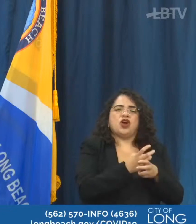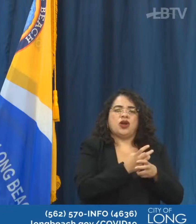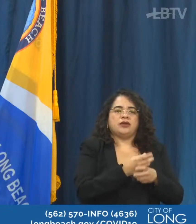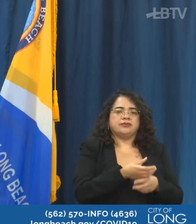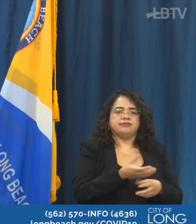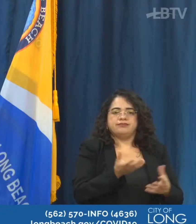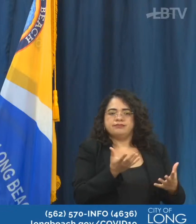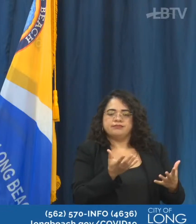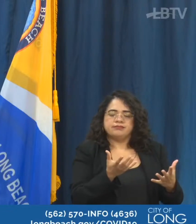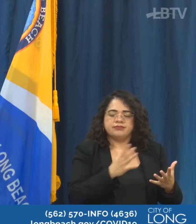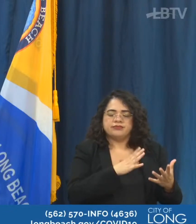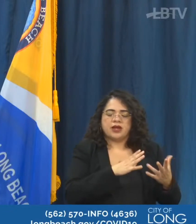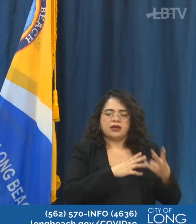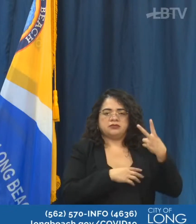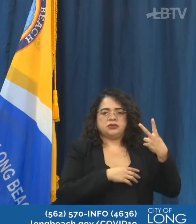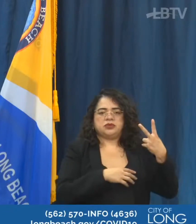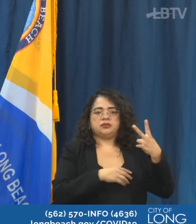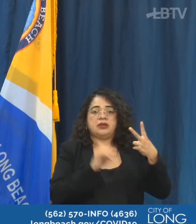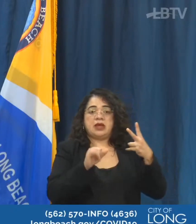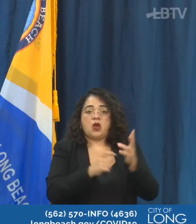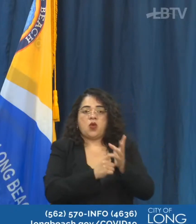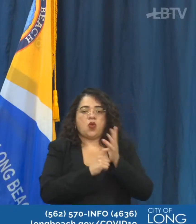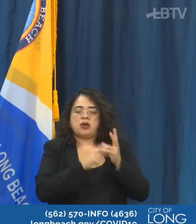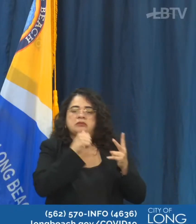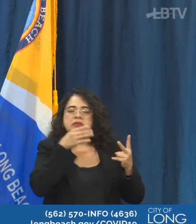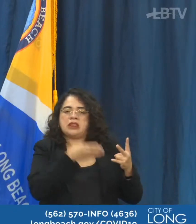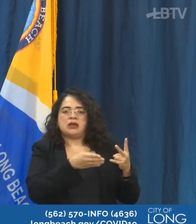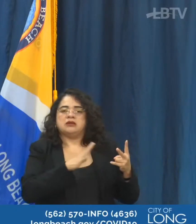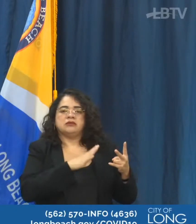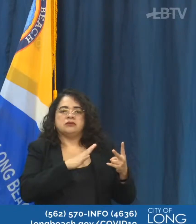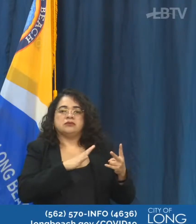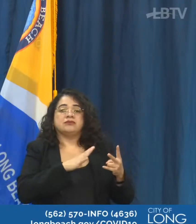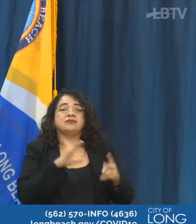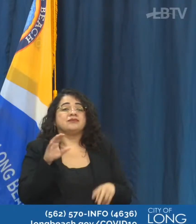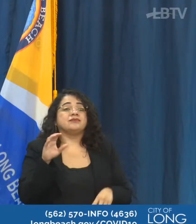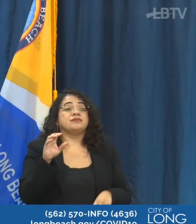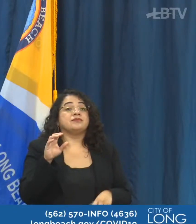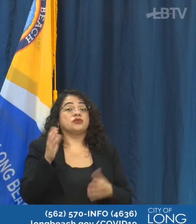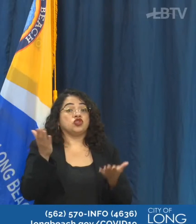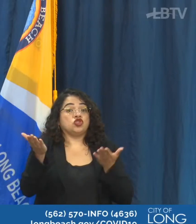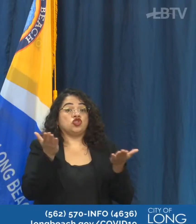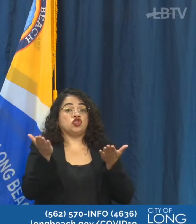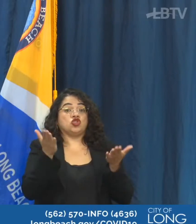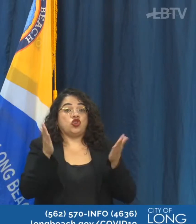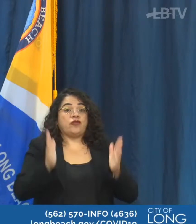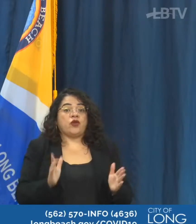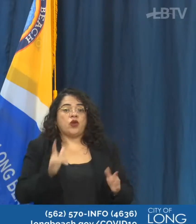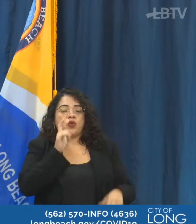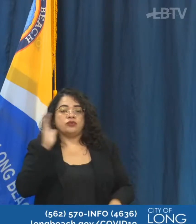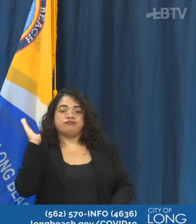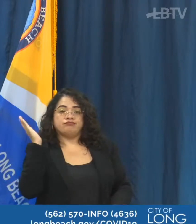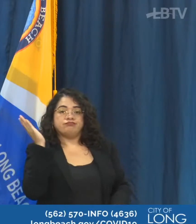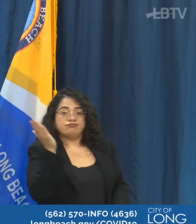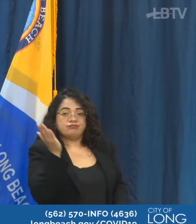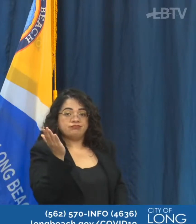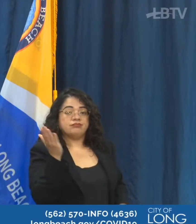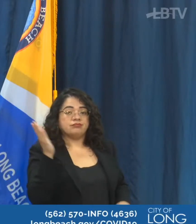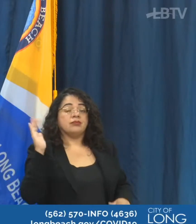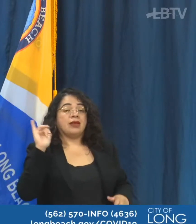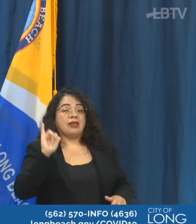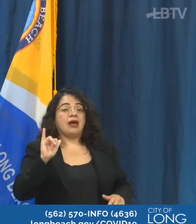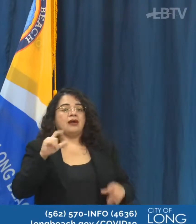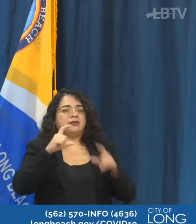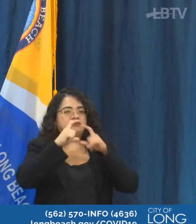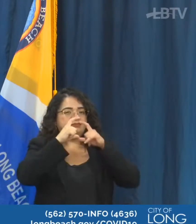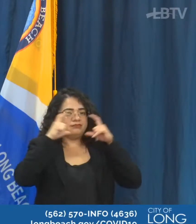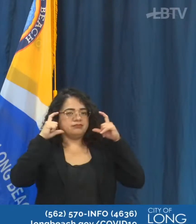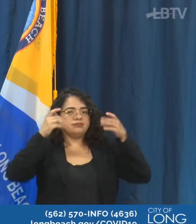covering, so the requirement is not there. But which is why the server is really encouraging the face covering